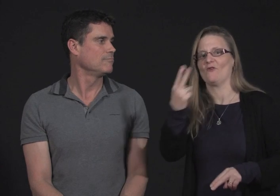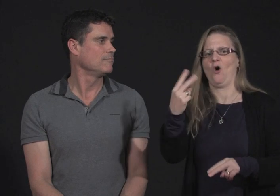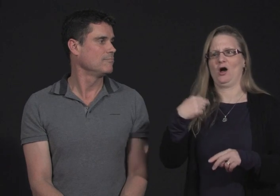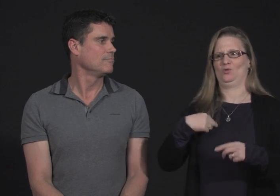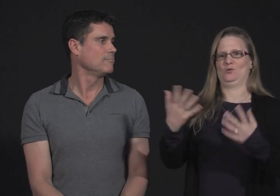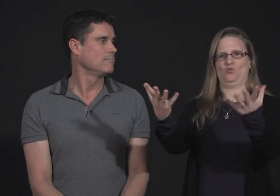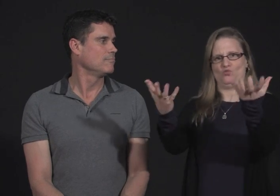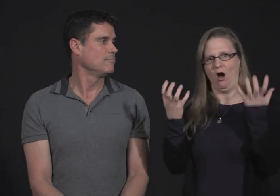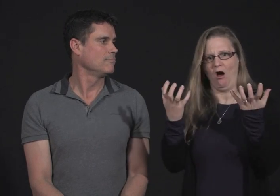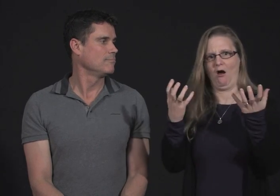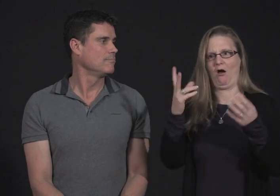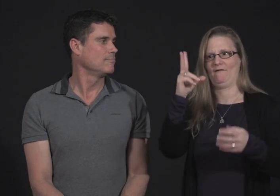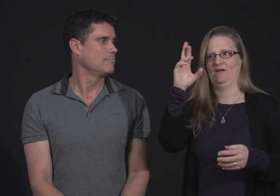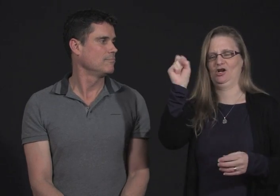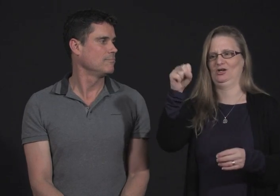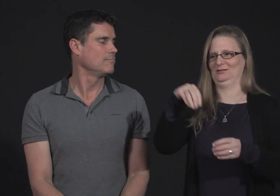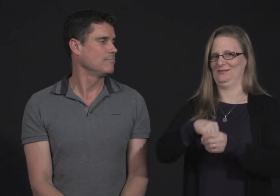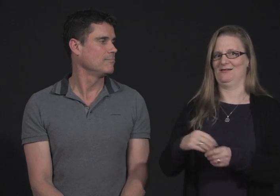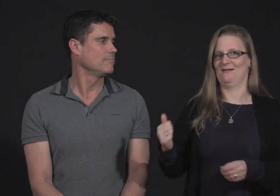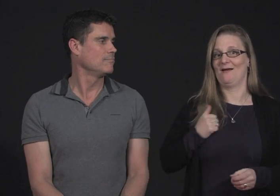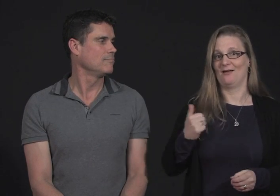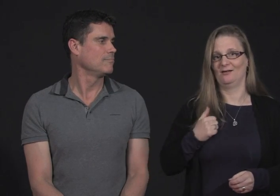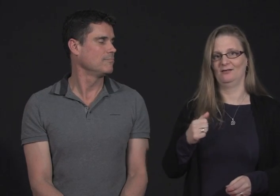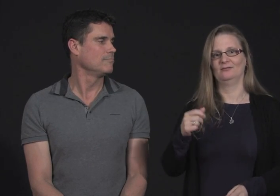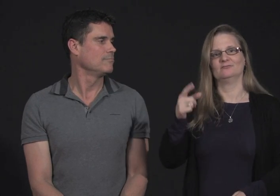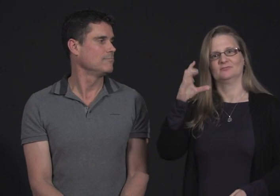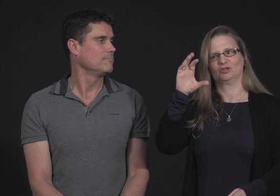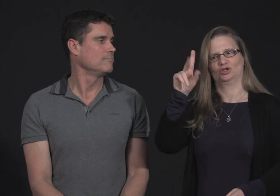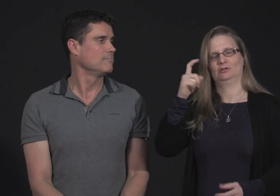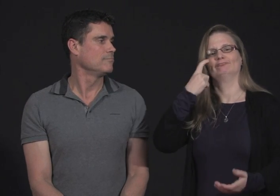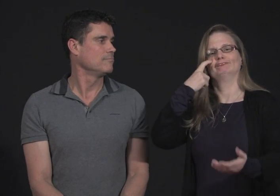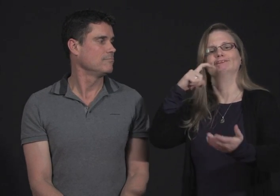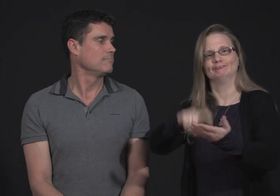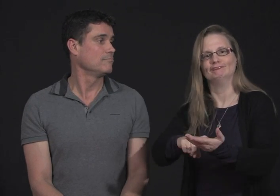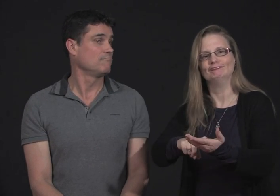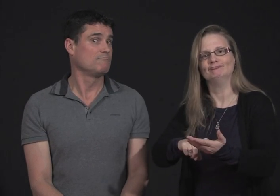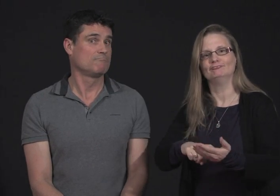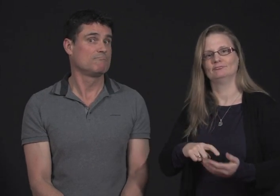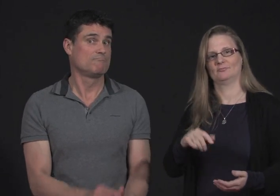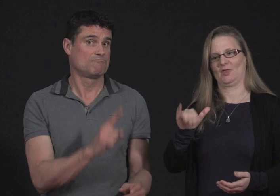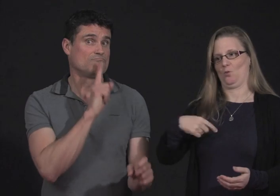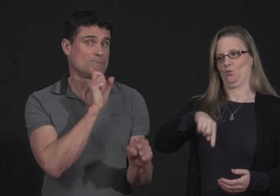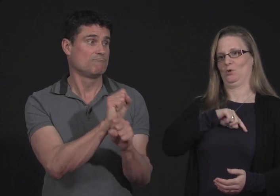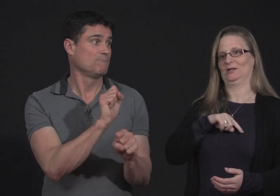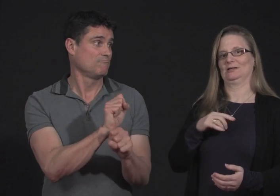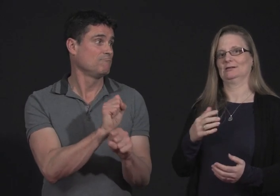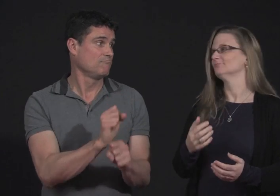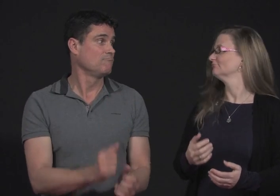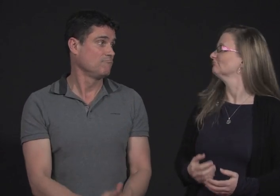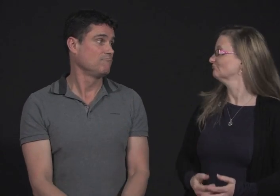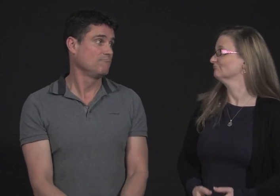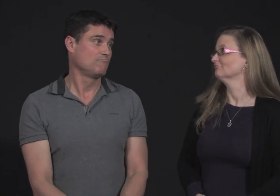they heard our voice, that we wanted a national VRS service in Canada. That's right.